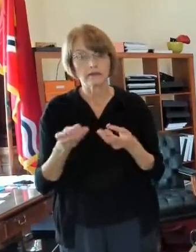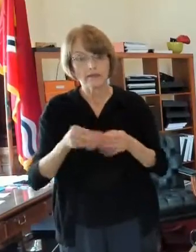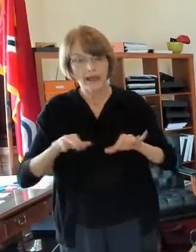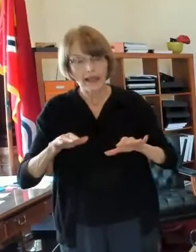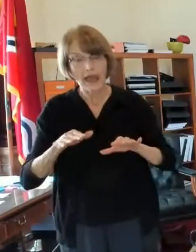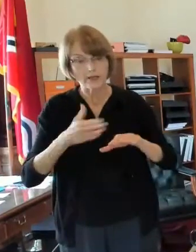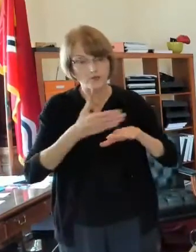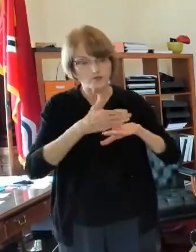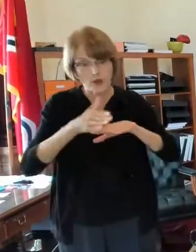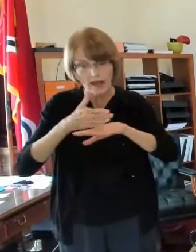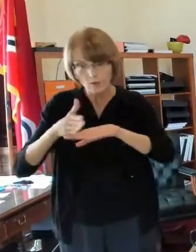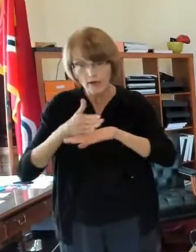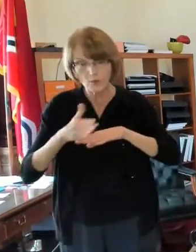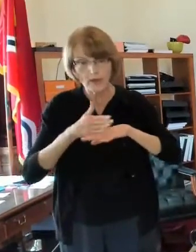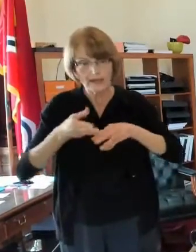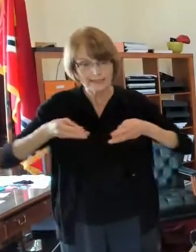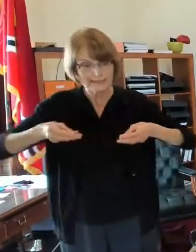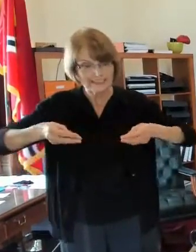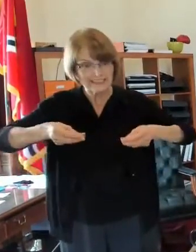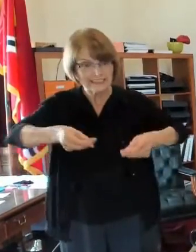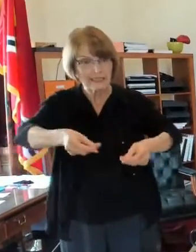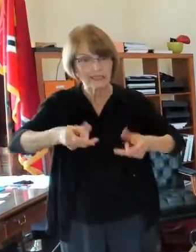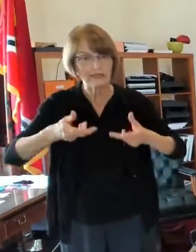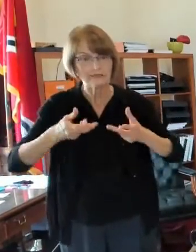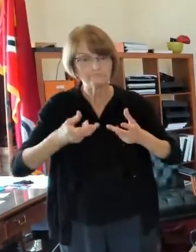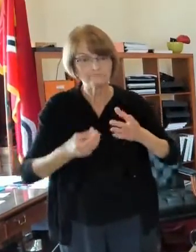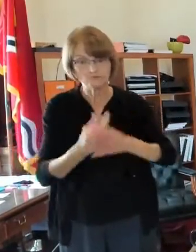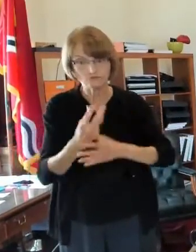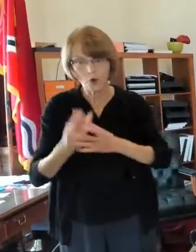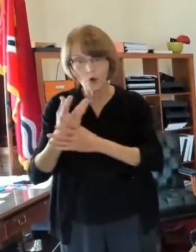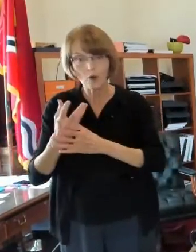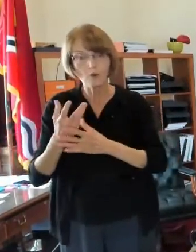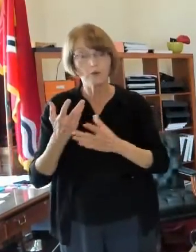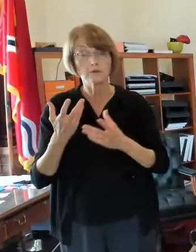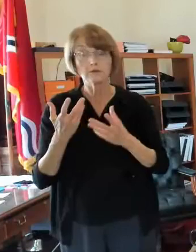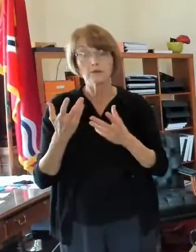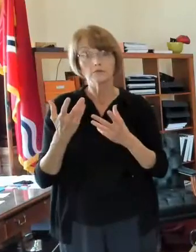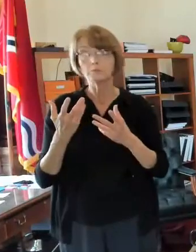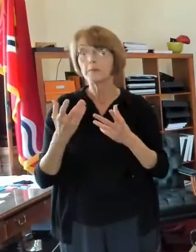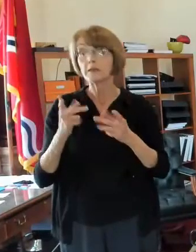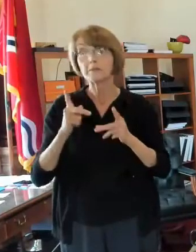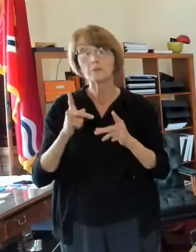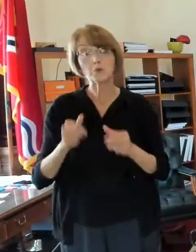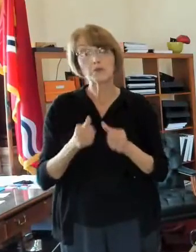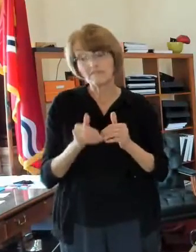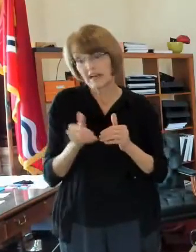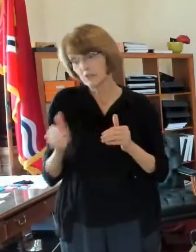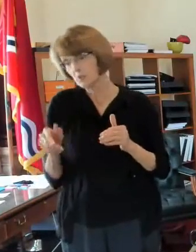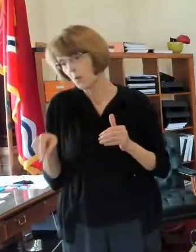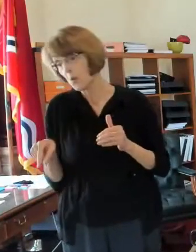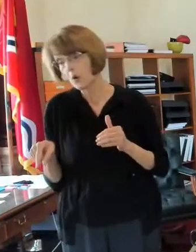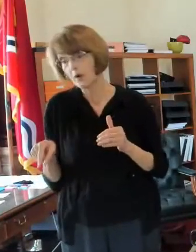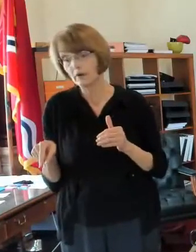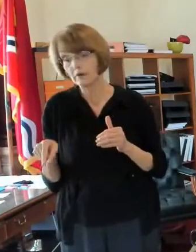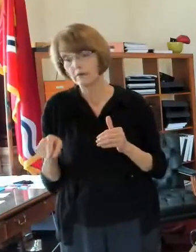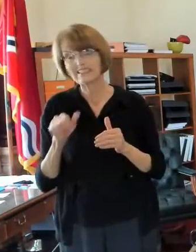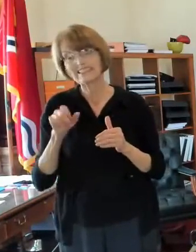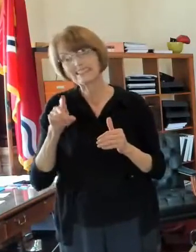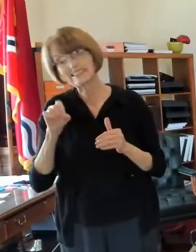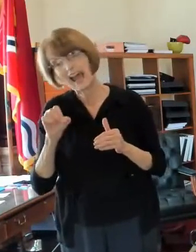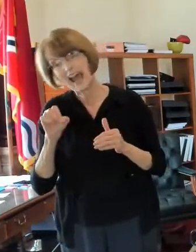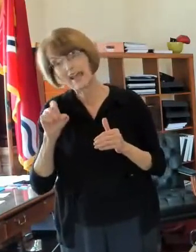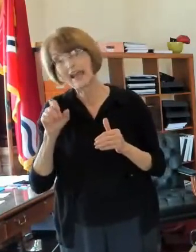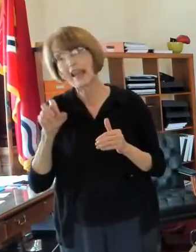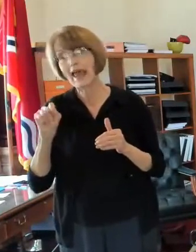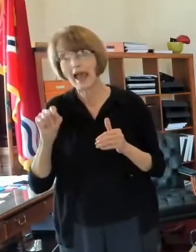lot um then try to sell the lot to some folks who might live next door through a side lot program or through a mode to own